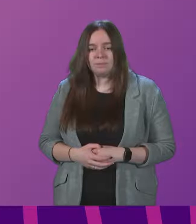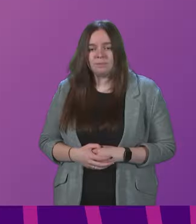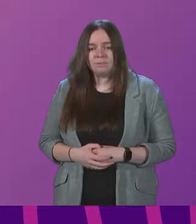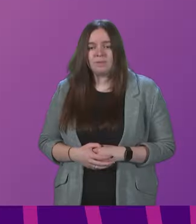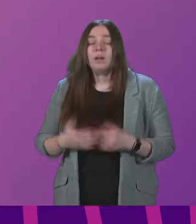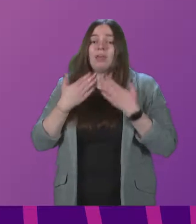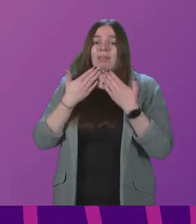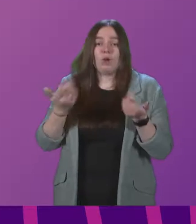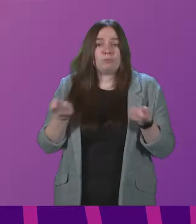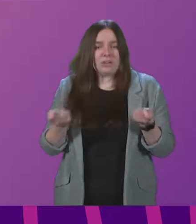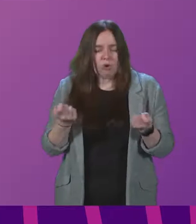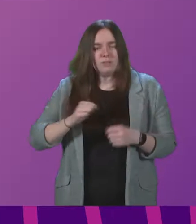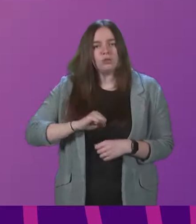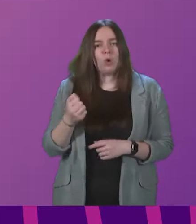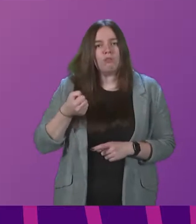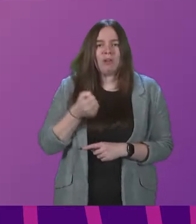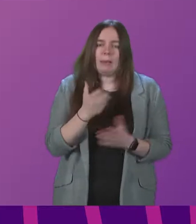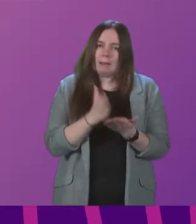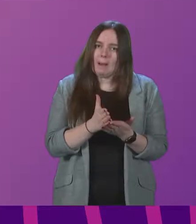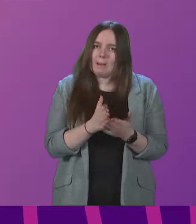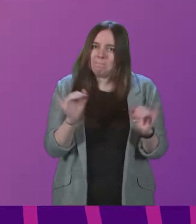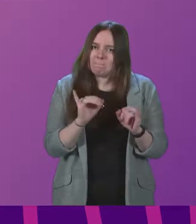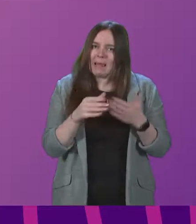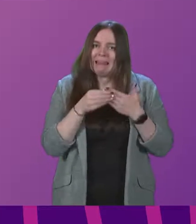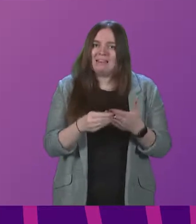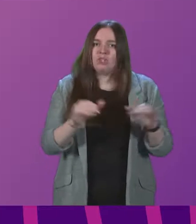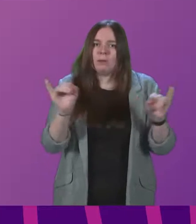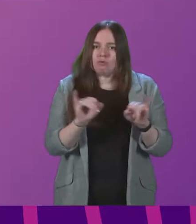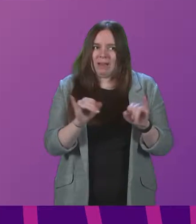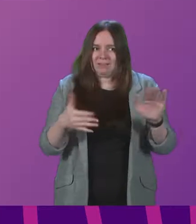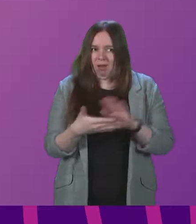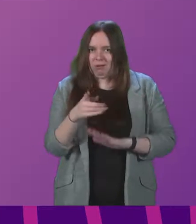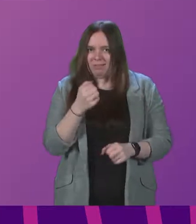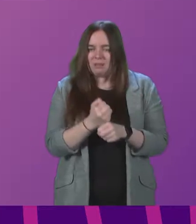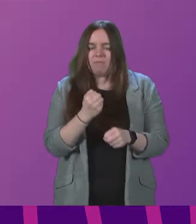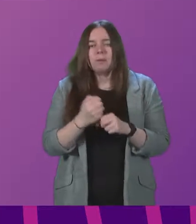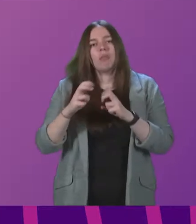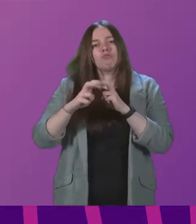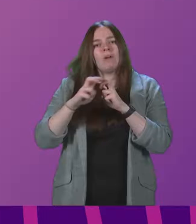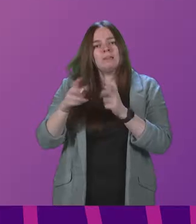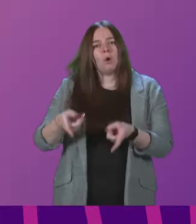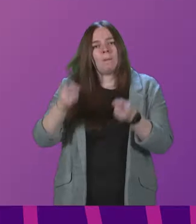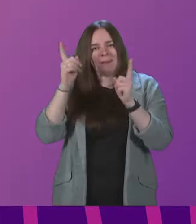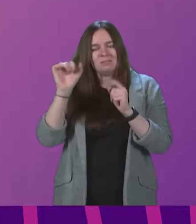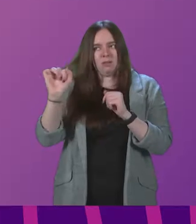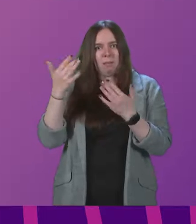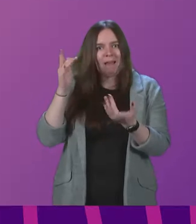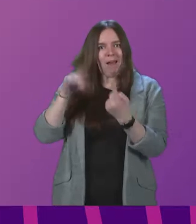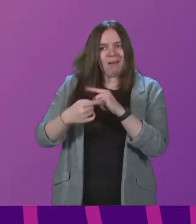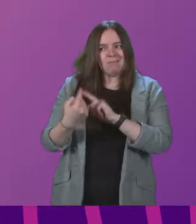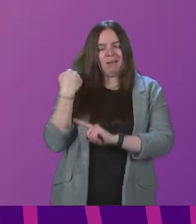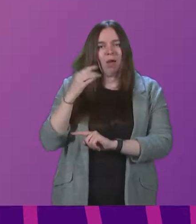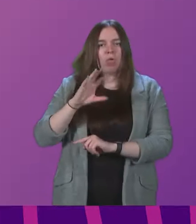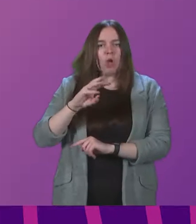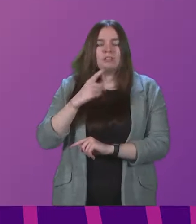Thank you, President, Officer. Scotland's railways do face a leadership crisis under this government. The Transport Minister, in a written parliamentary answer to me, issued on Thursday,